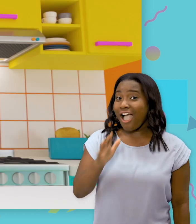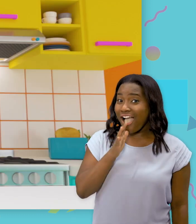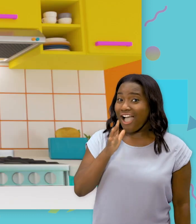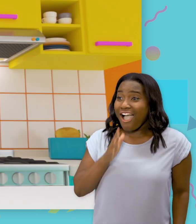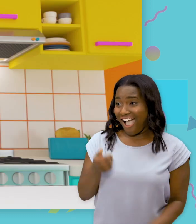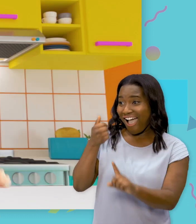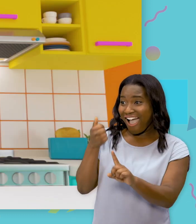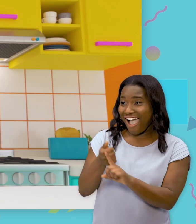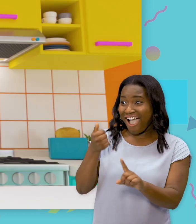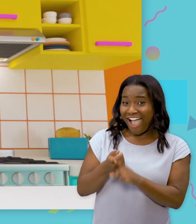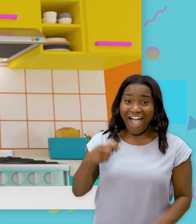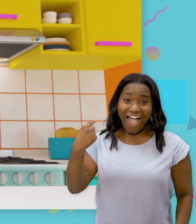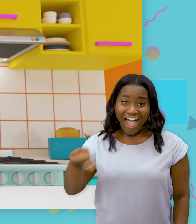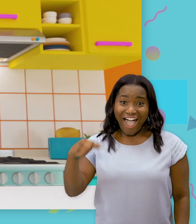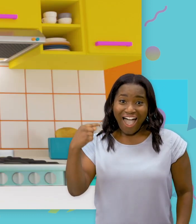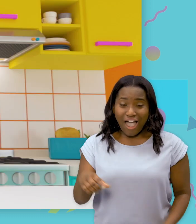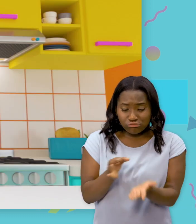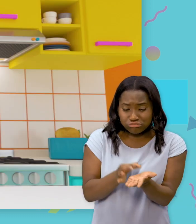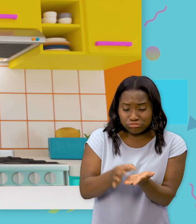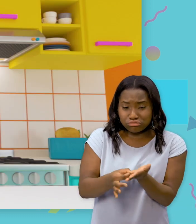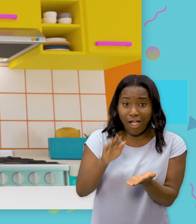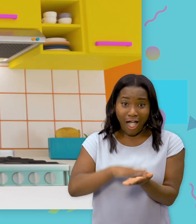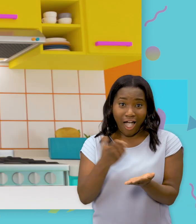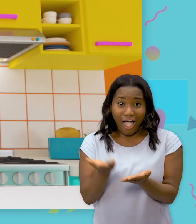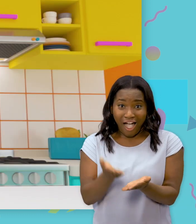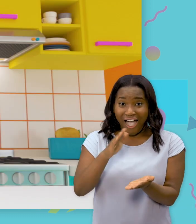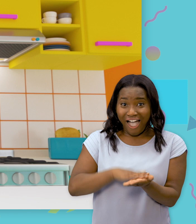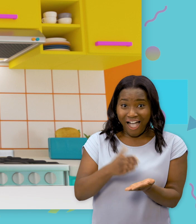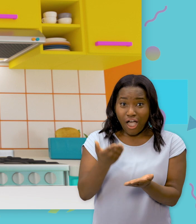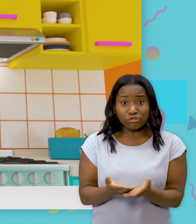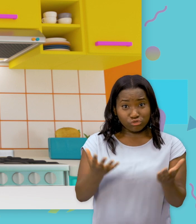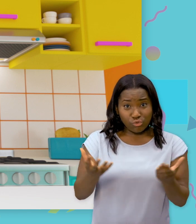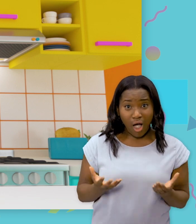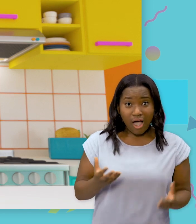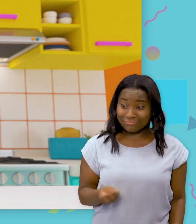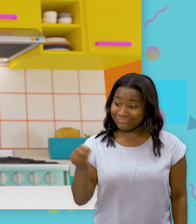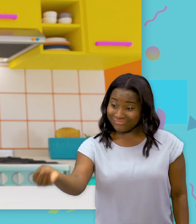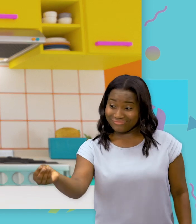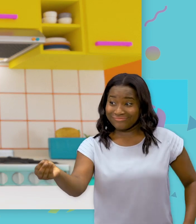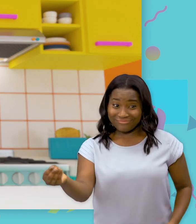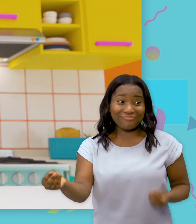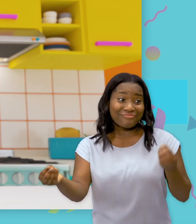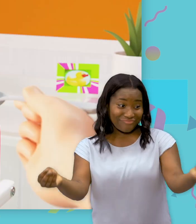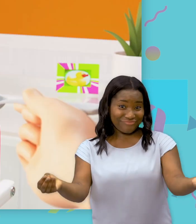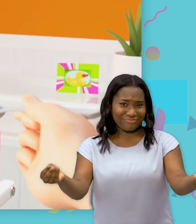Mummy's cooking peas, they're tiny, round and sweet Would you like some peas? That would be a treat